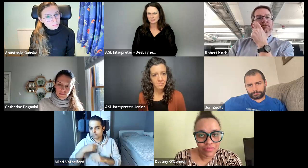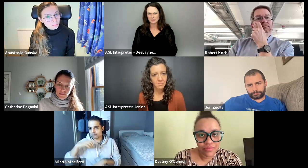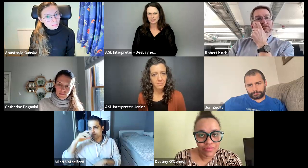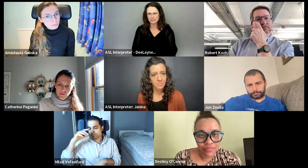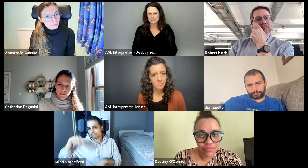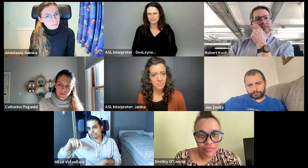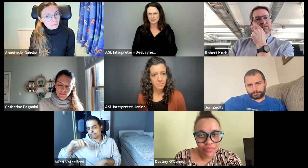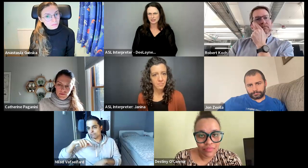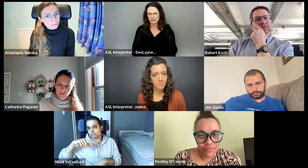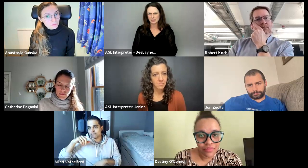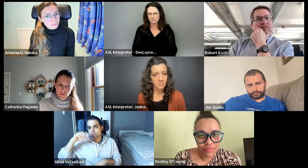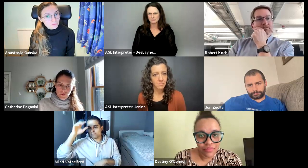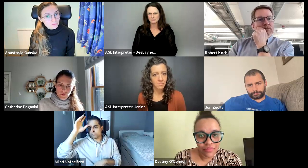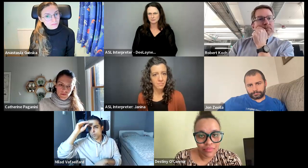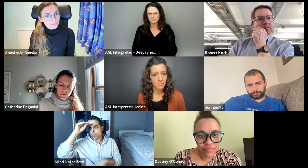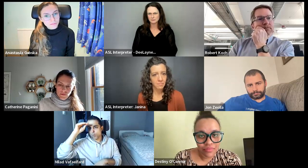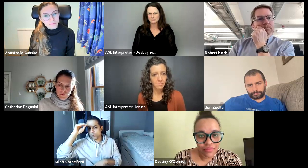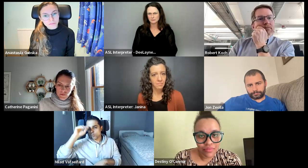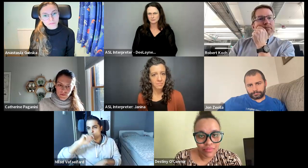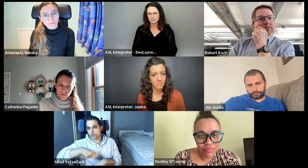I guess we've already discussed it. think, um,